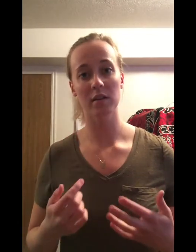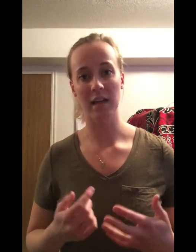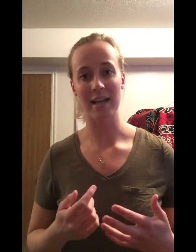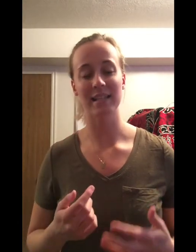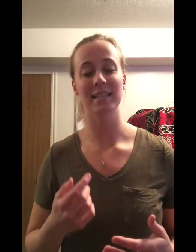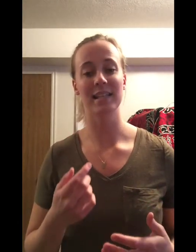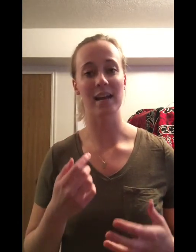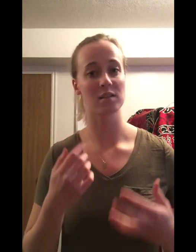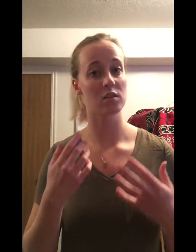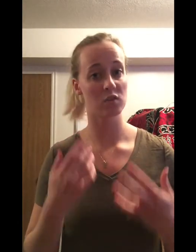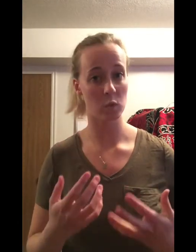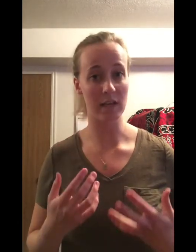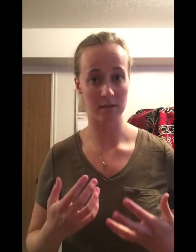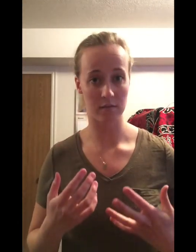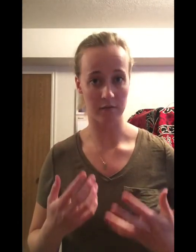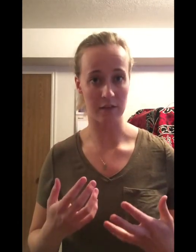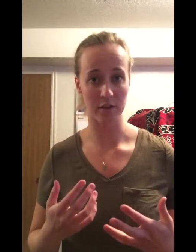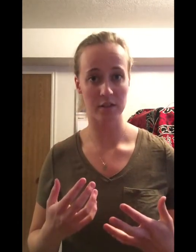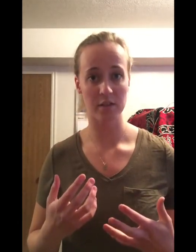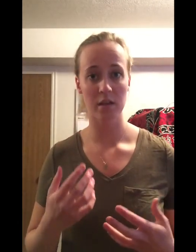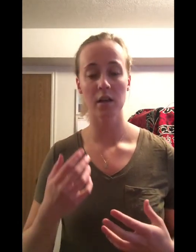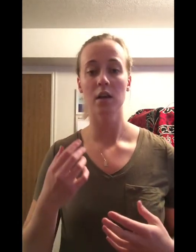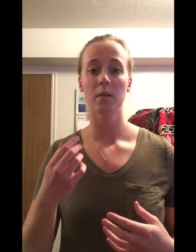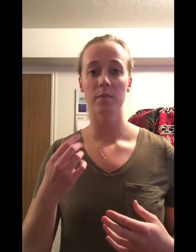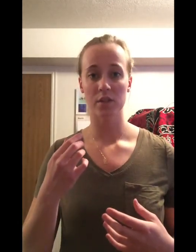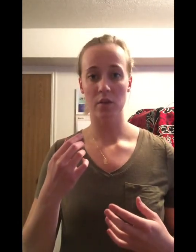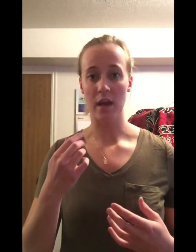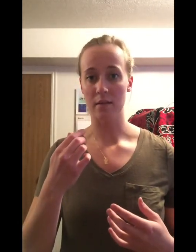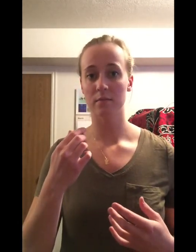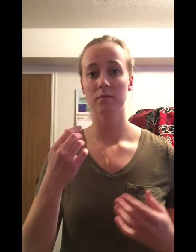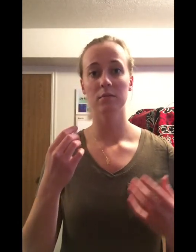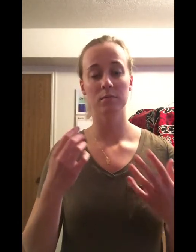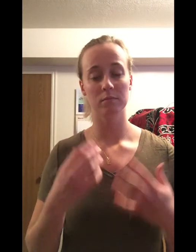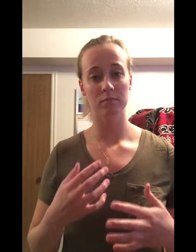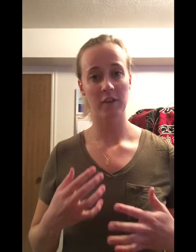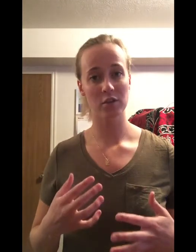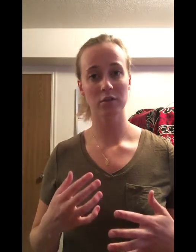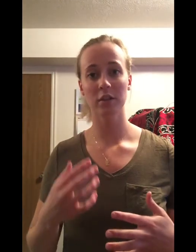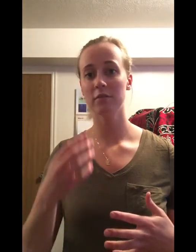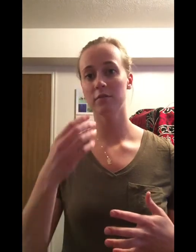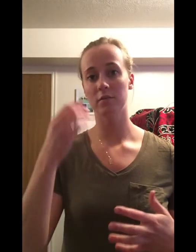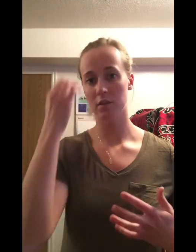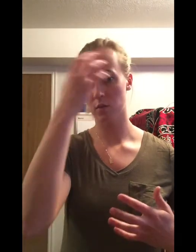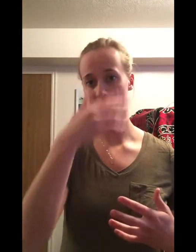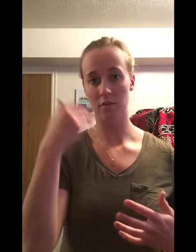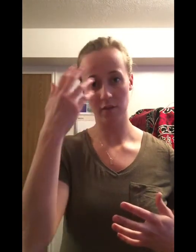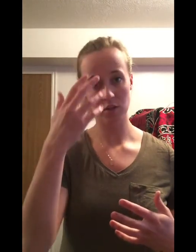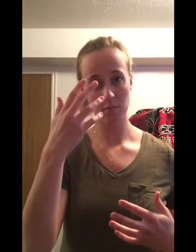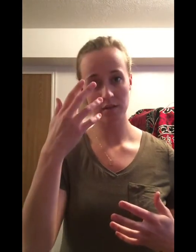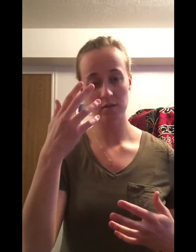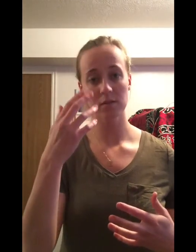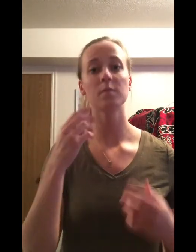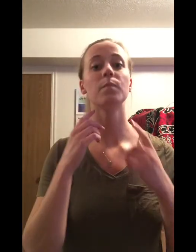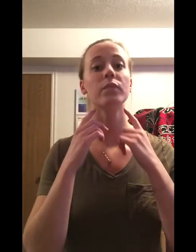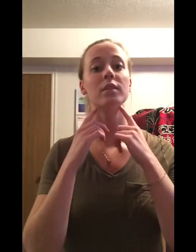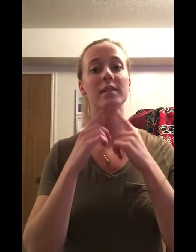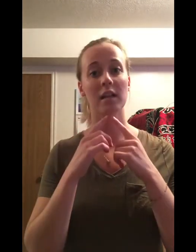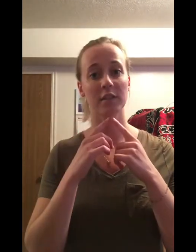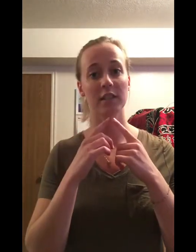in class it detects sweet flavors. So again, facial nerve deals with the facial muscles, salivary